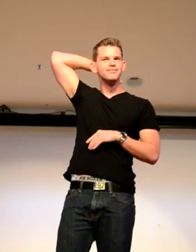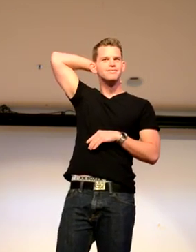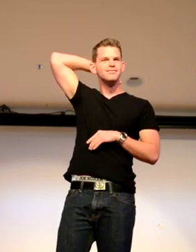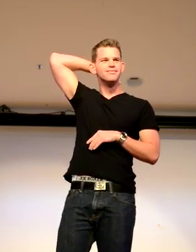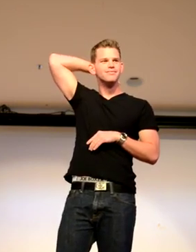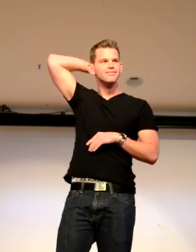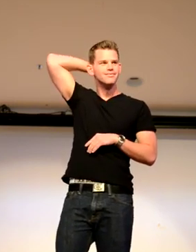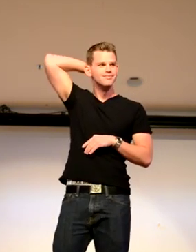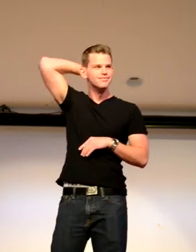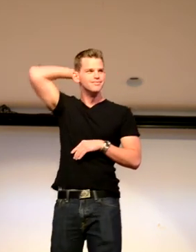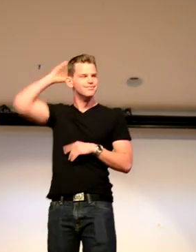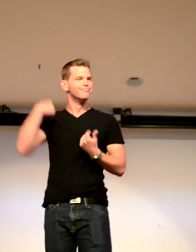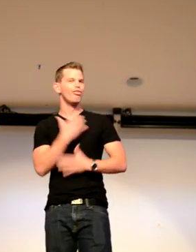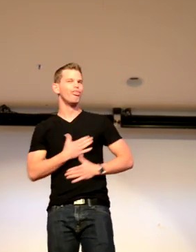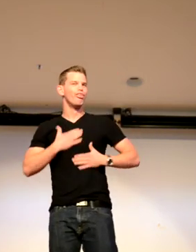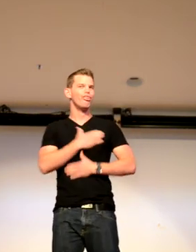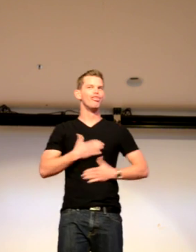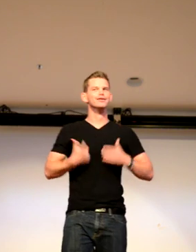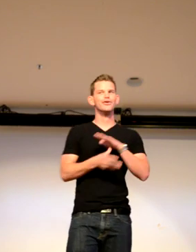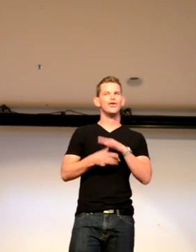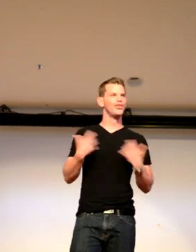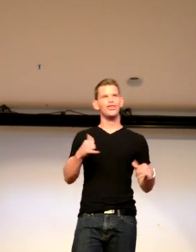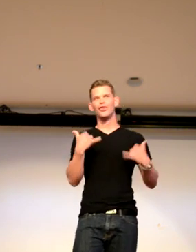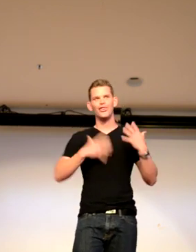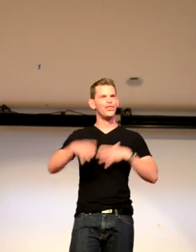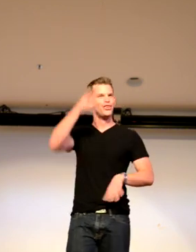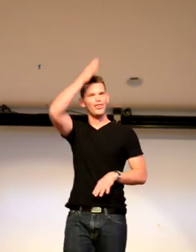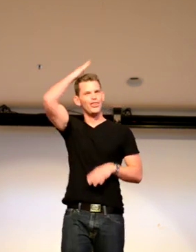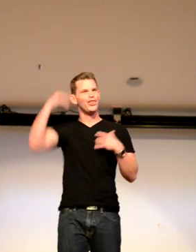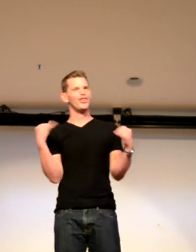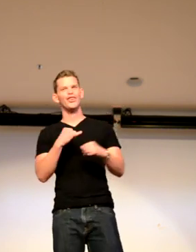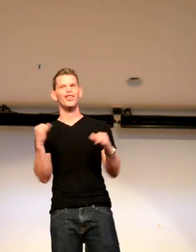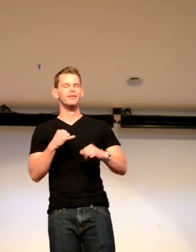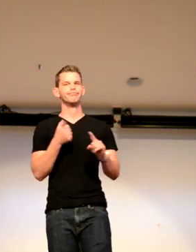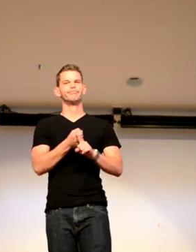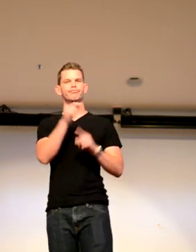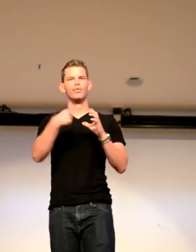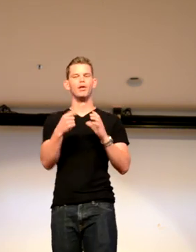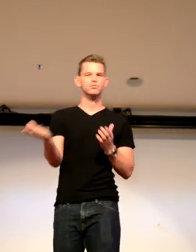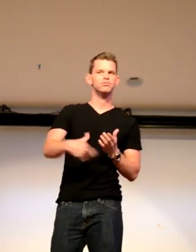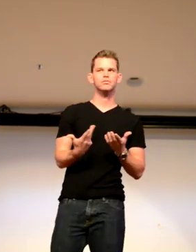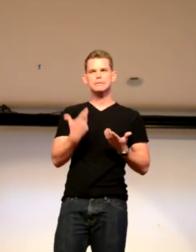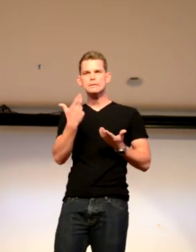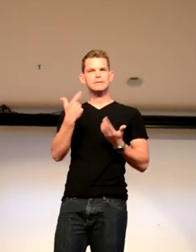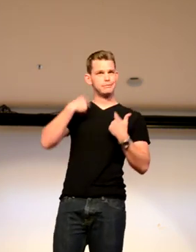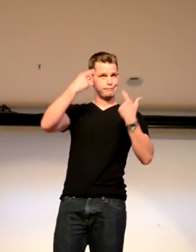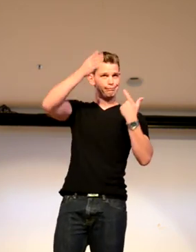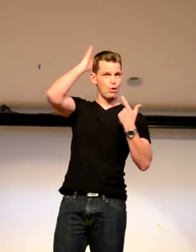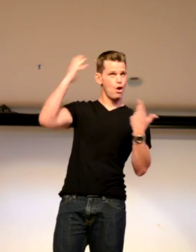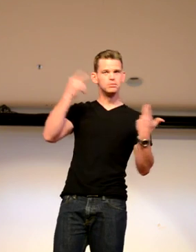at the time. And just for fun, you know, I was a senior, I was playing around and, you know, and then they called me to be